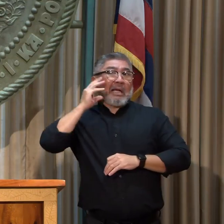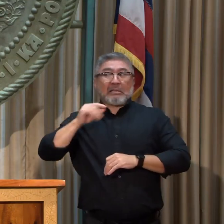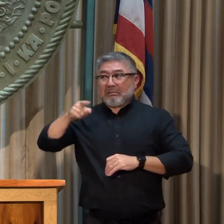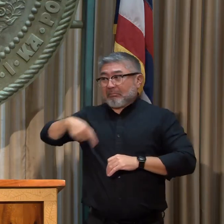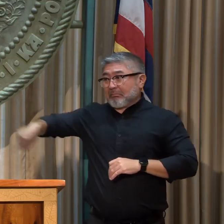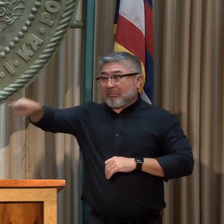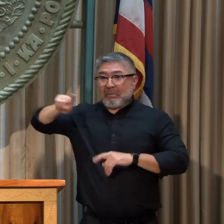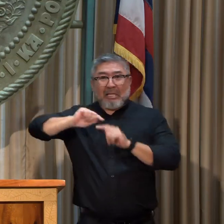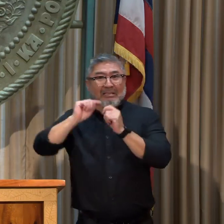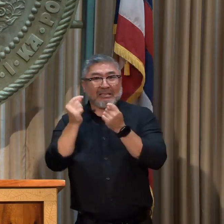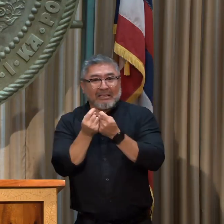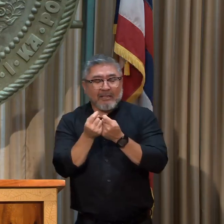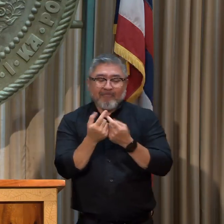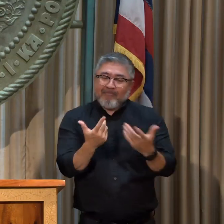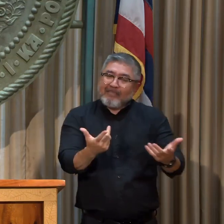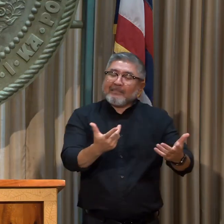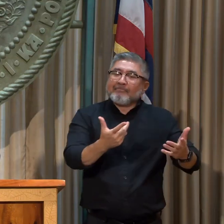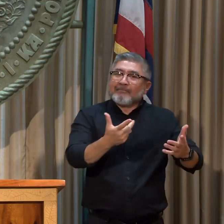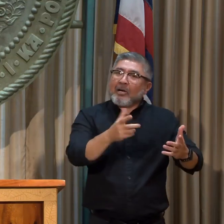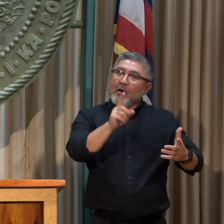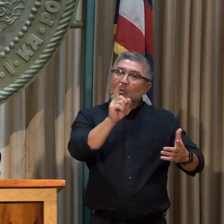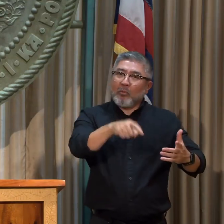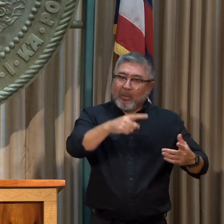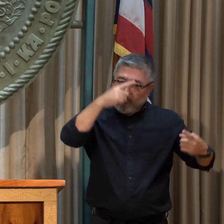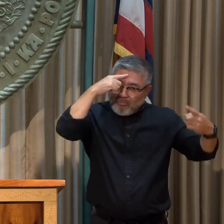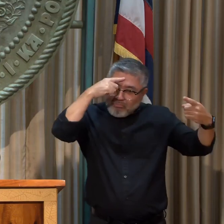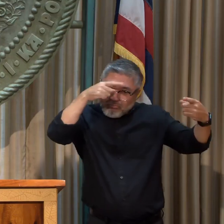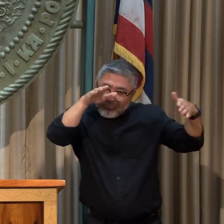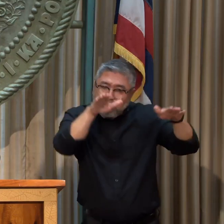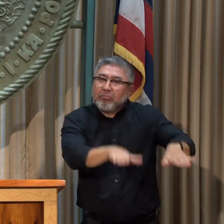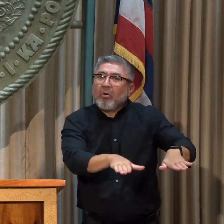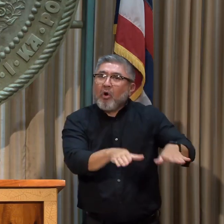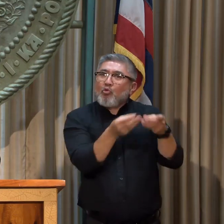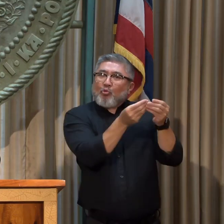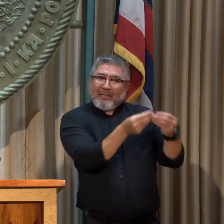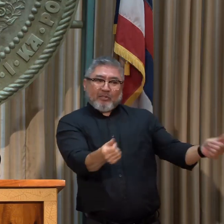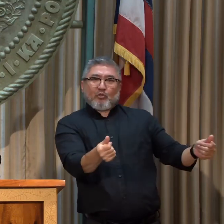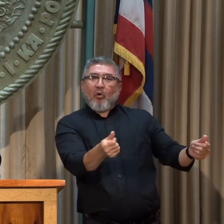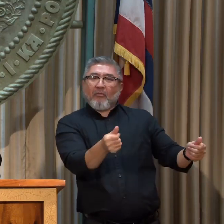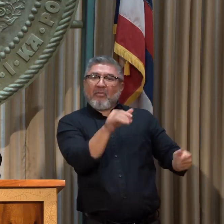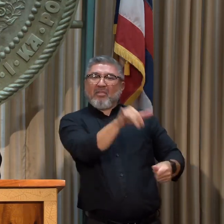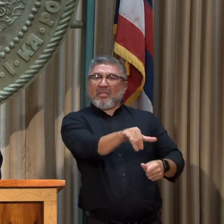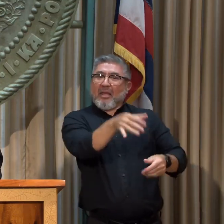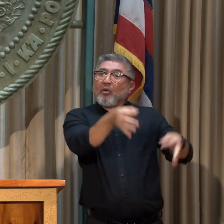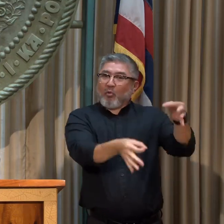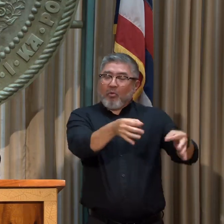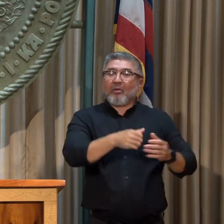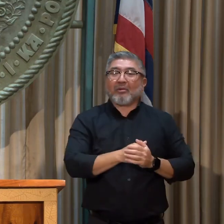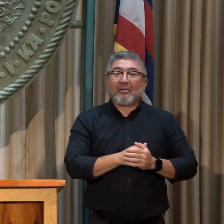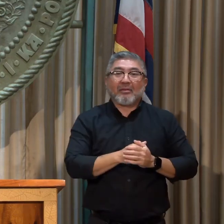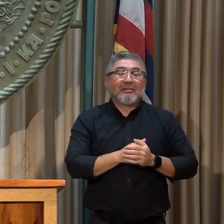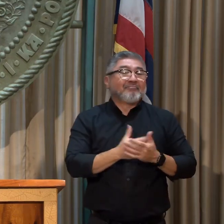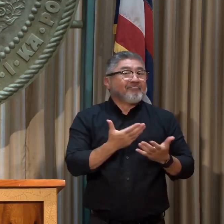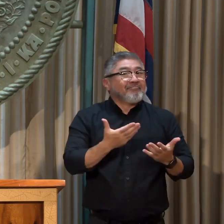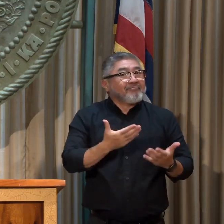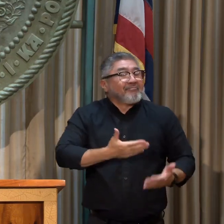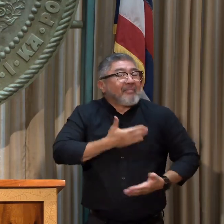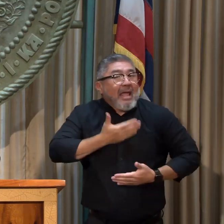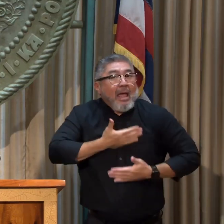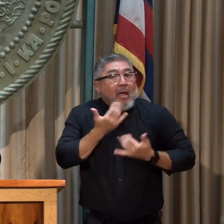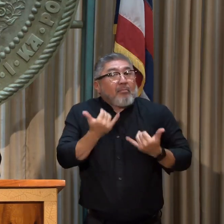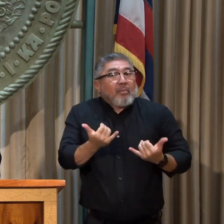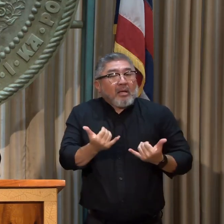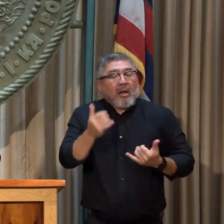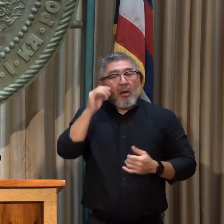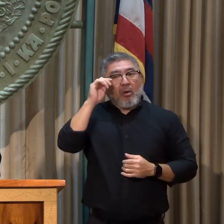to get this case to a place where it could be resolved. And we're very grateful that we will be able to